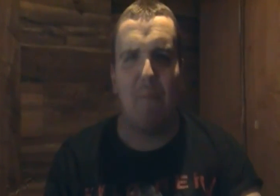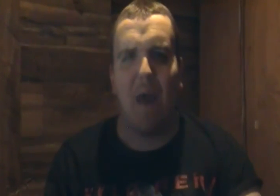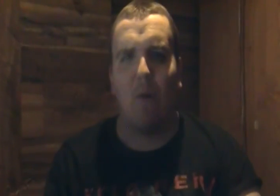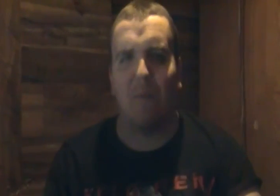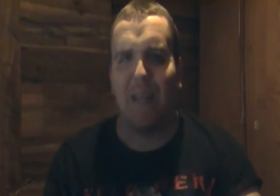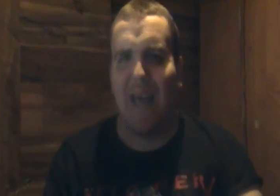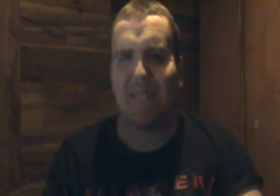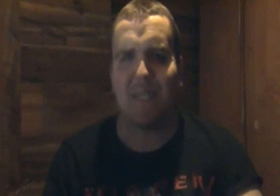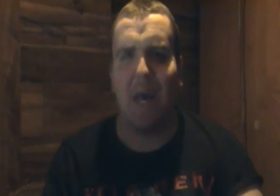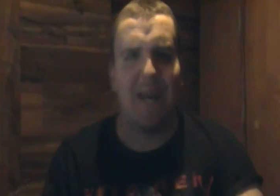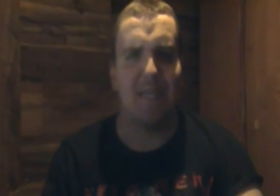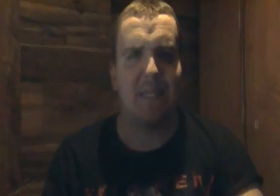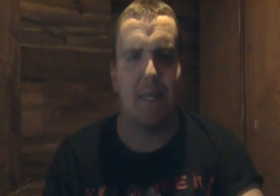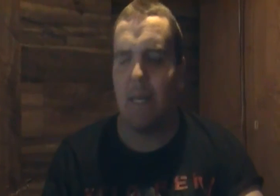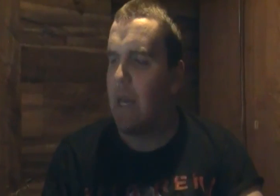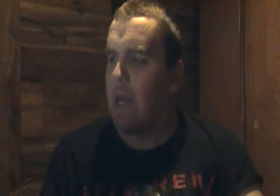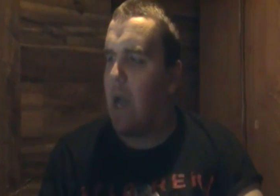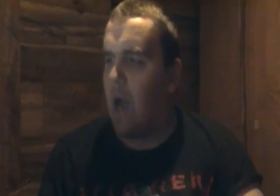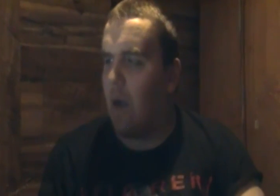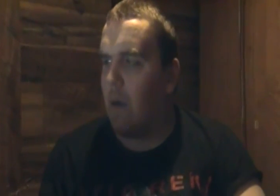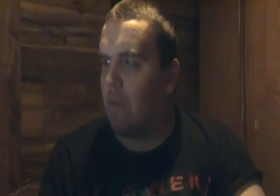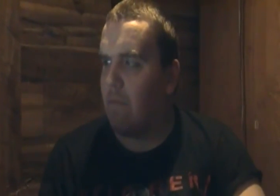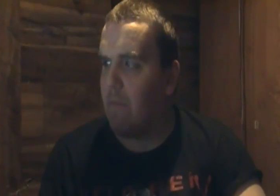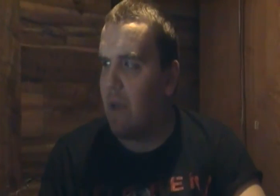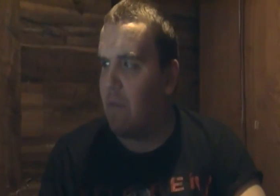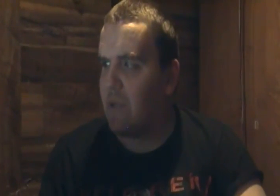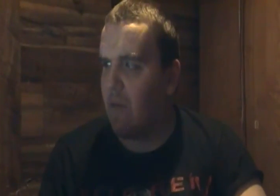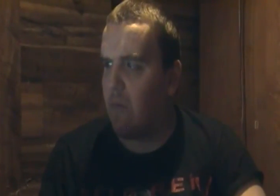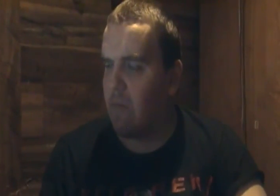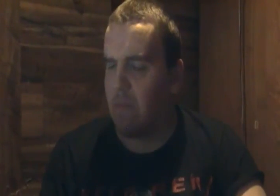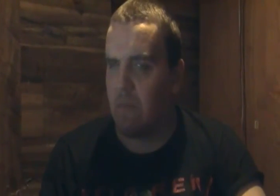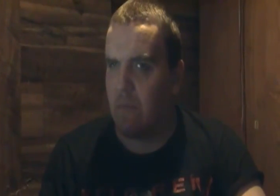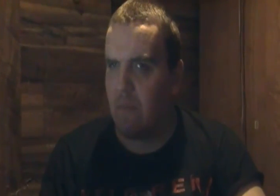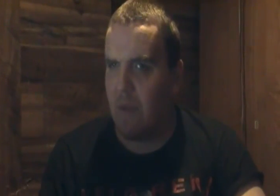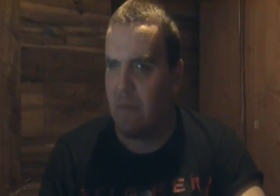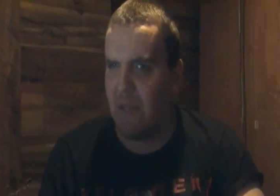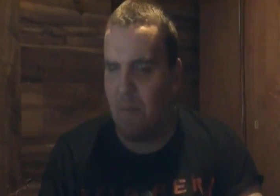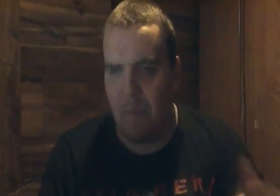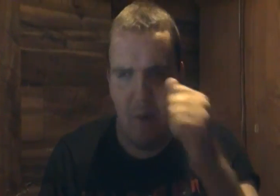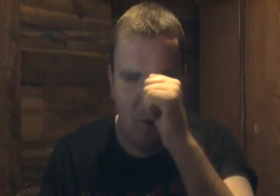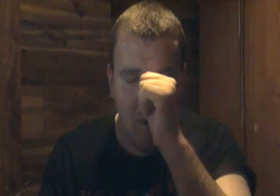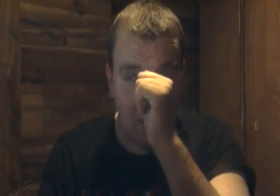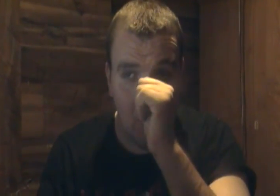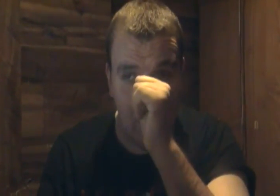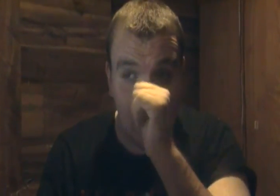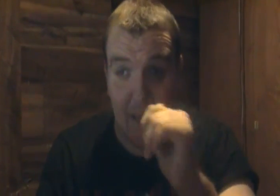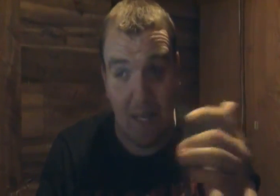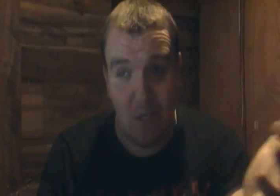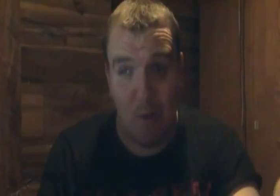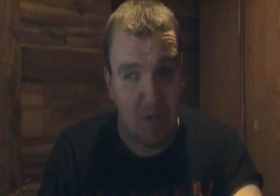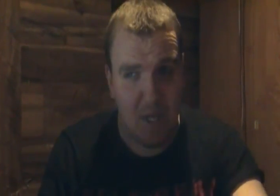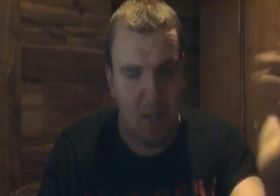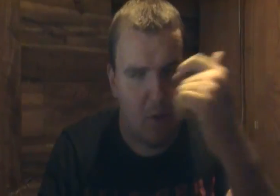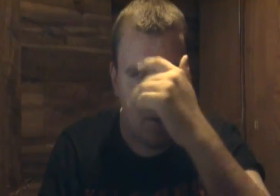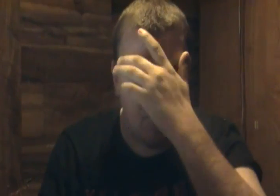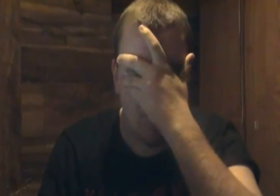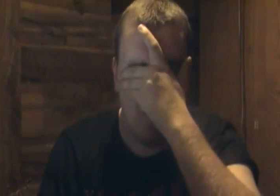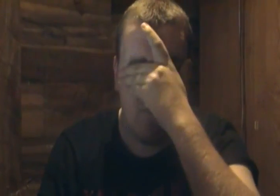came out last night um it was on it was a premiere on Nickelodeon yeah I still watch Nickelodeon so